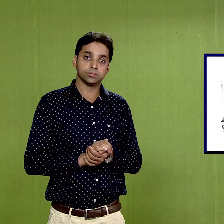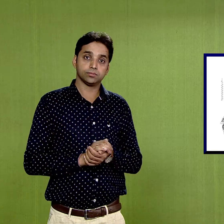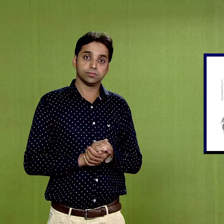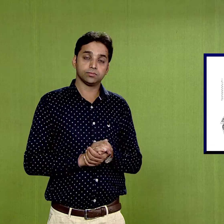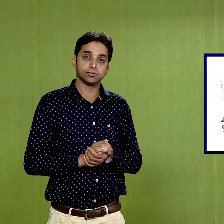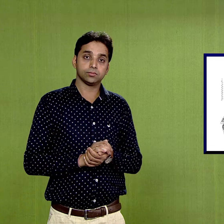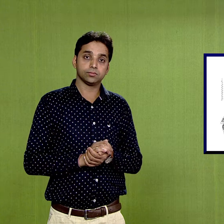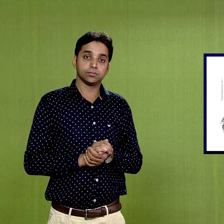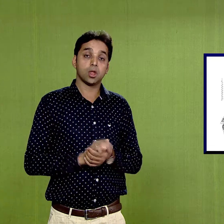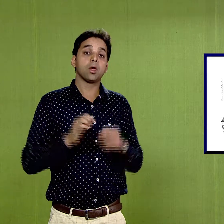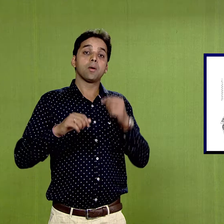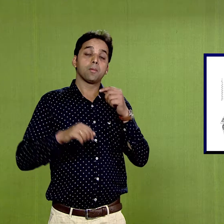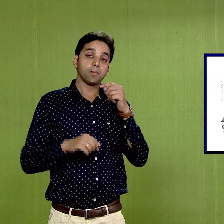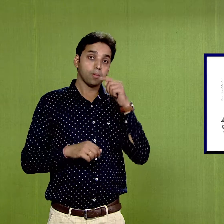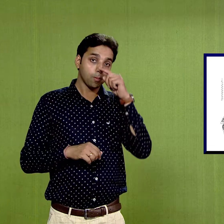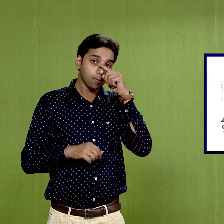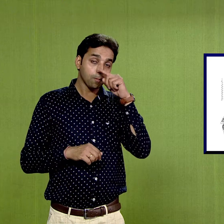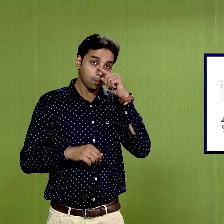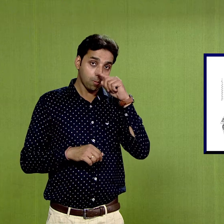blue, blue,